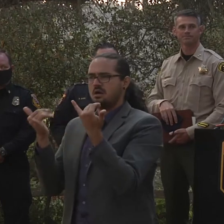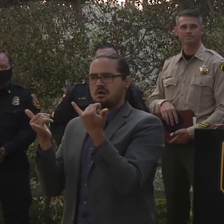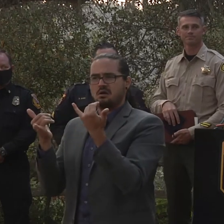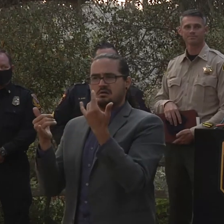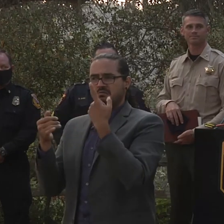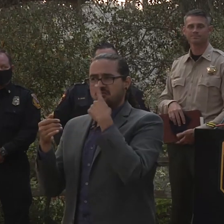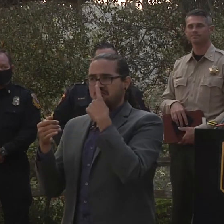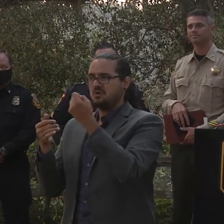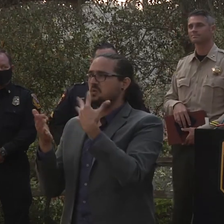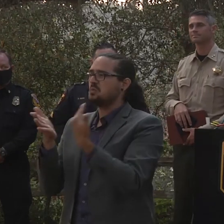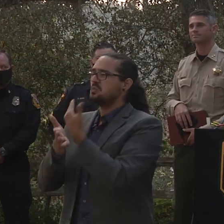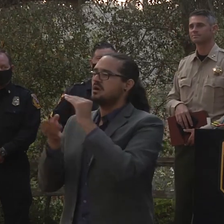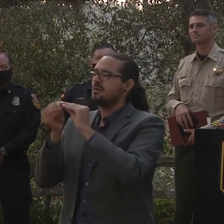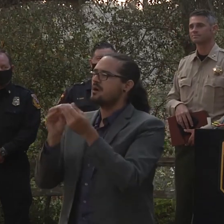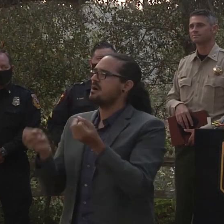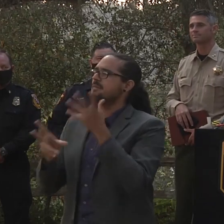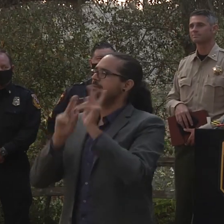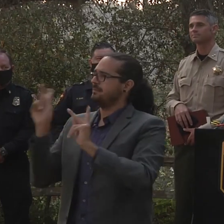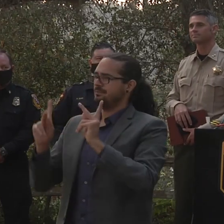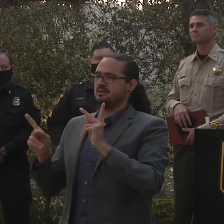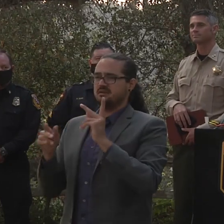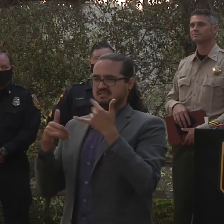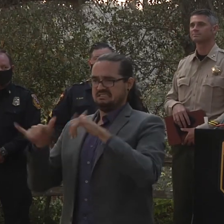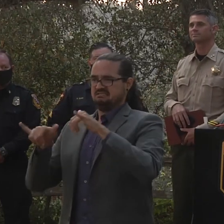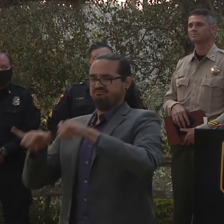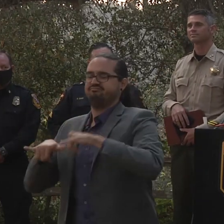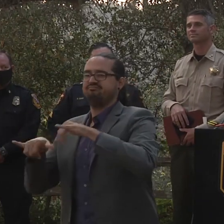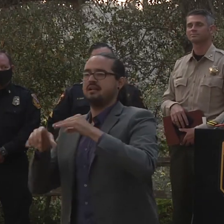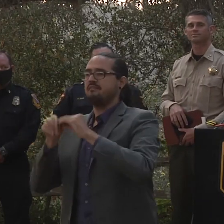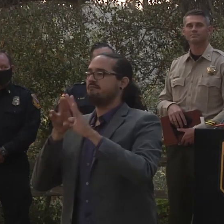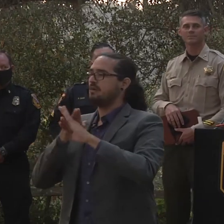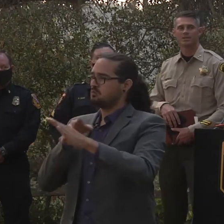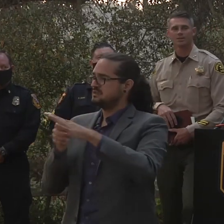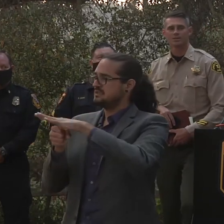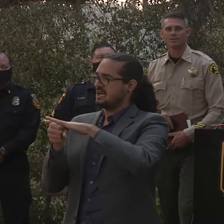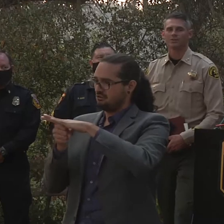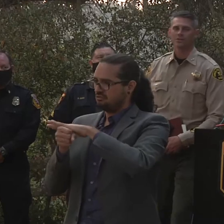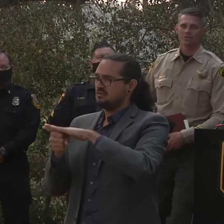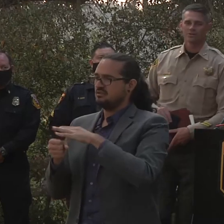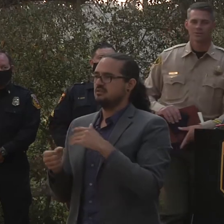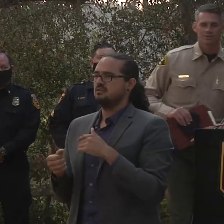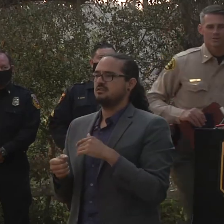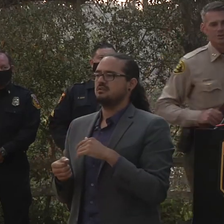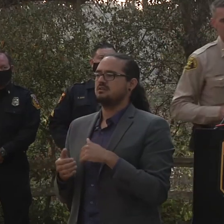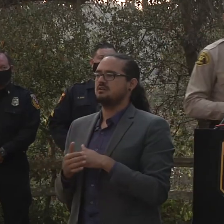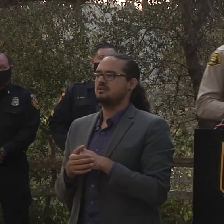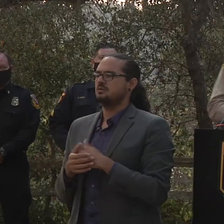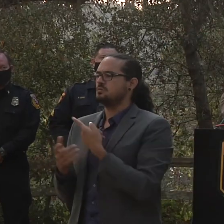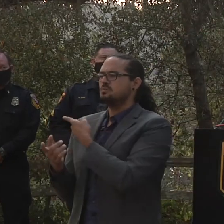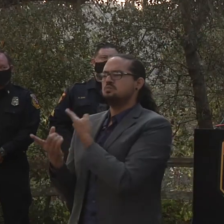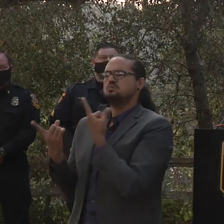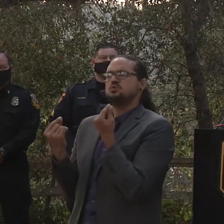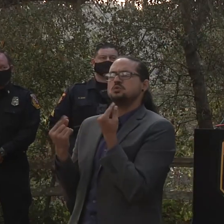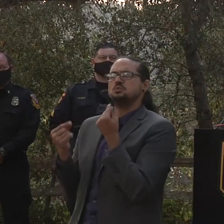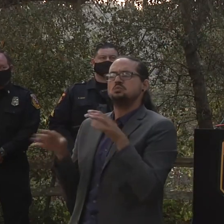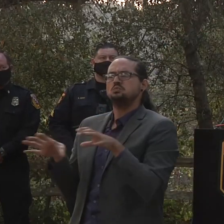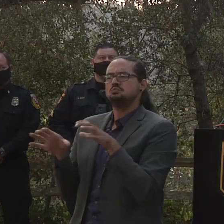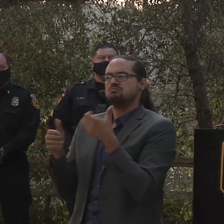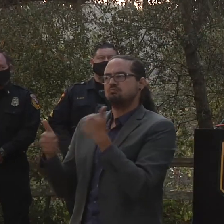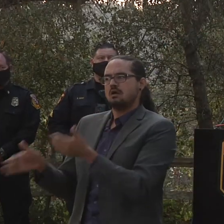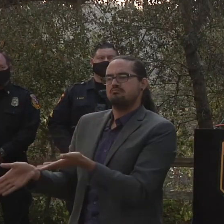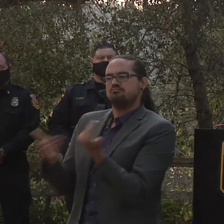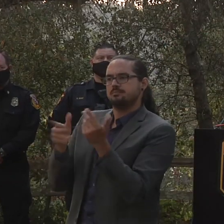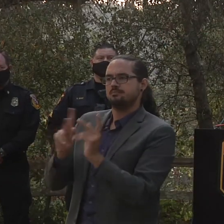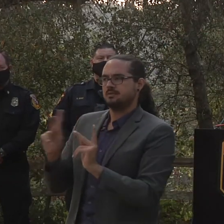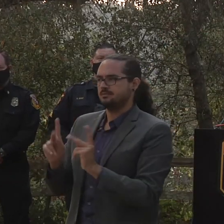related to how many people who may still be in the evacuated zone and efforts uh that have underway sure so